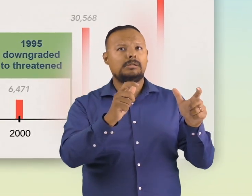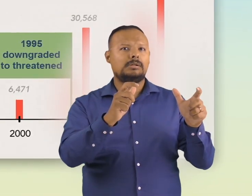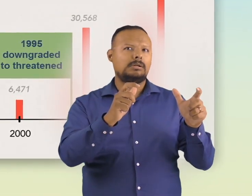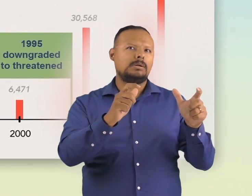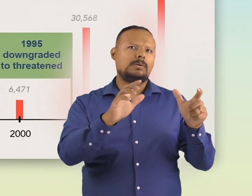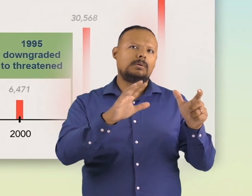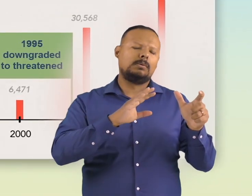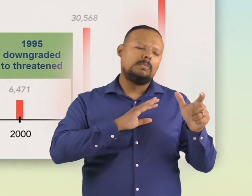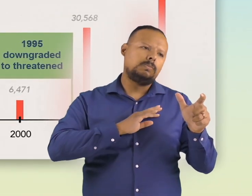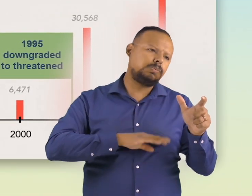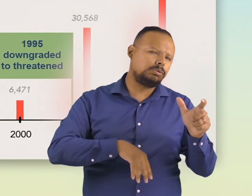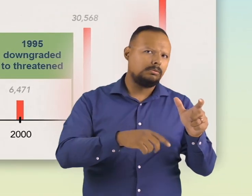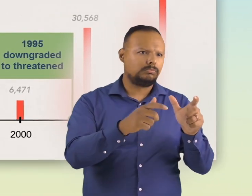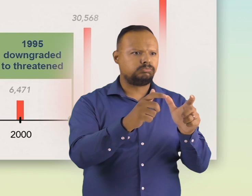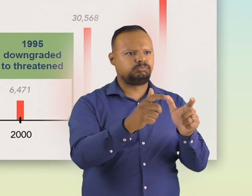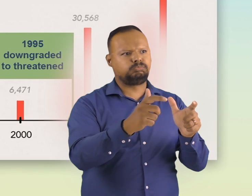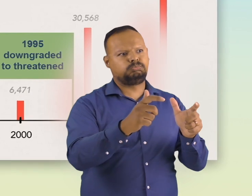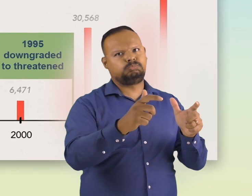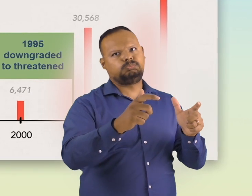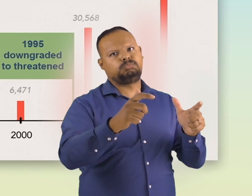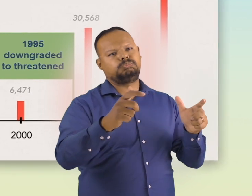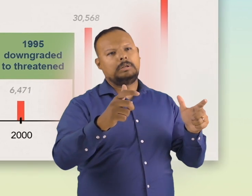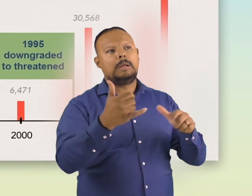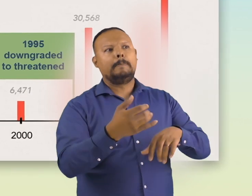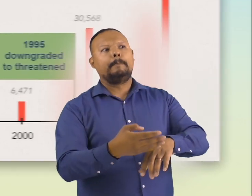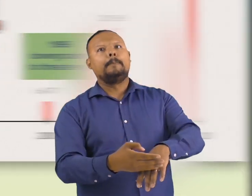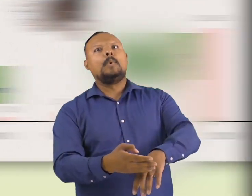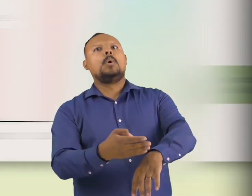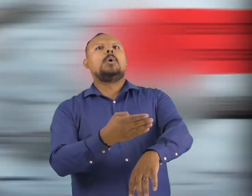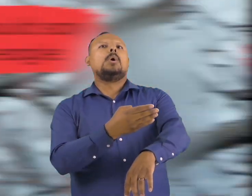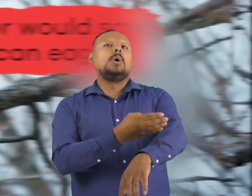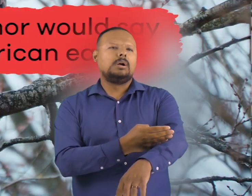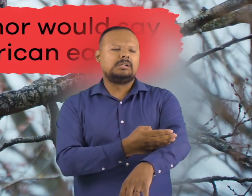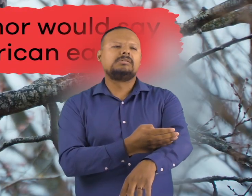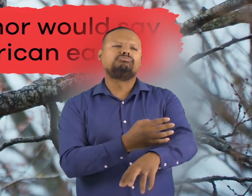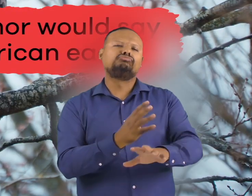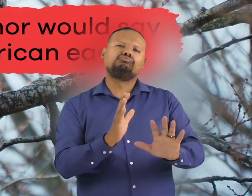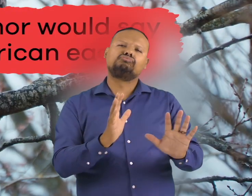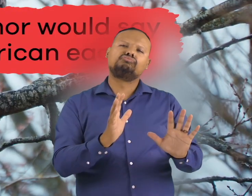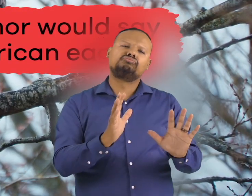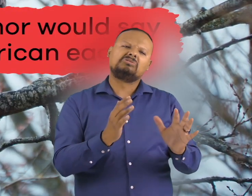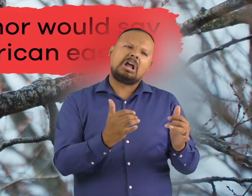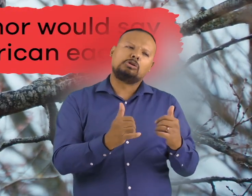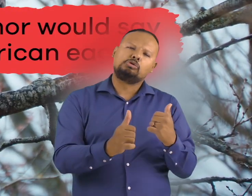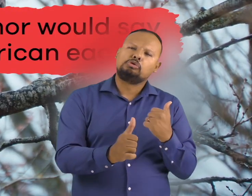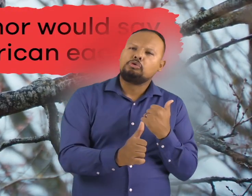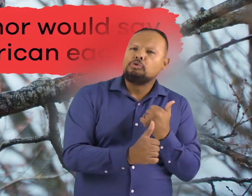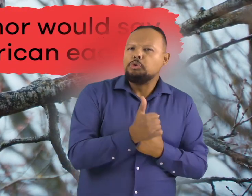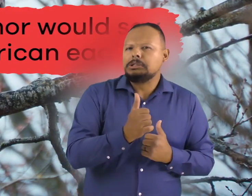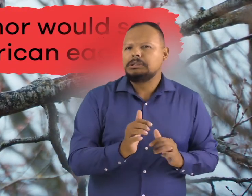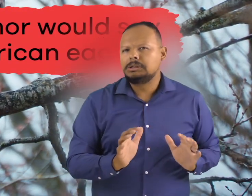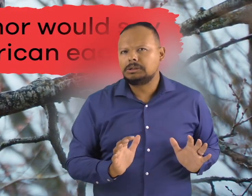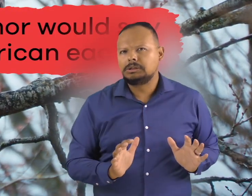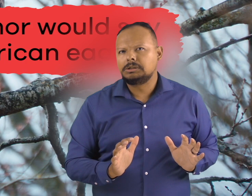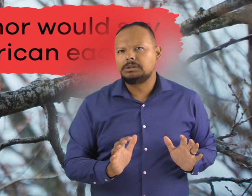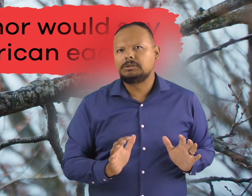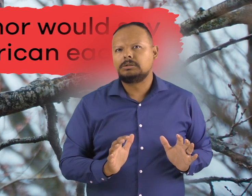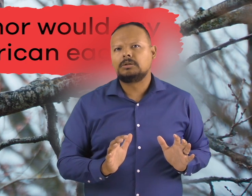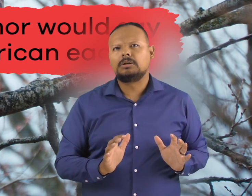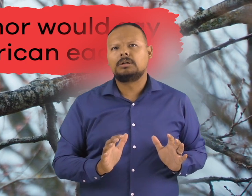and have been moved to the threatened list. Choose the word the author would say best describes